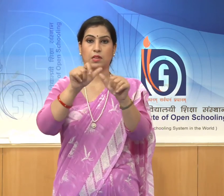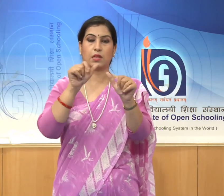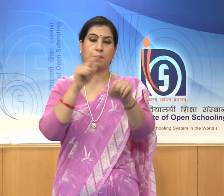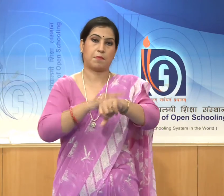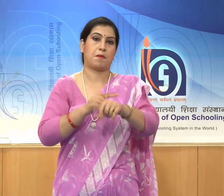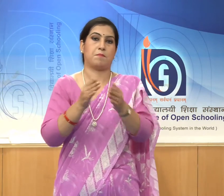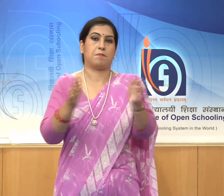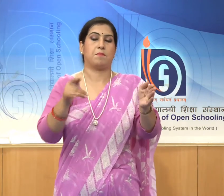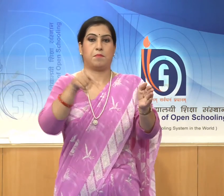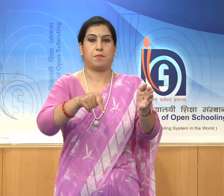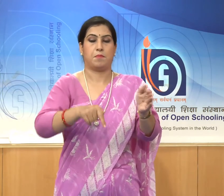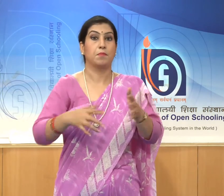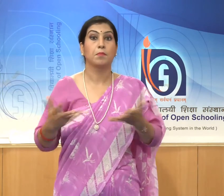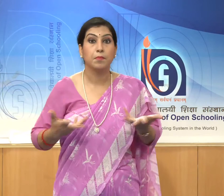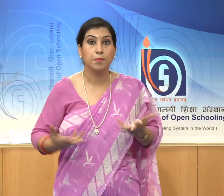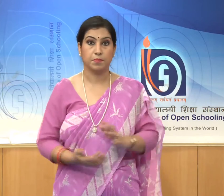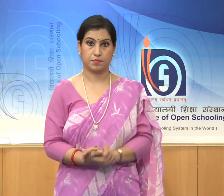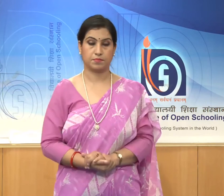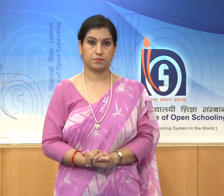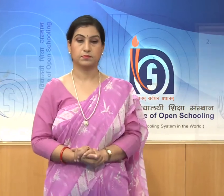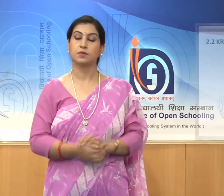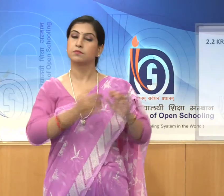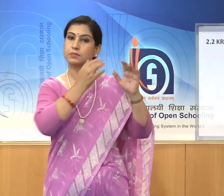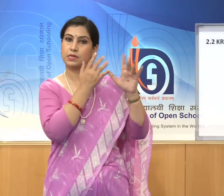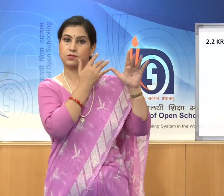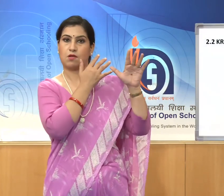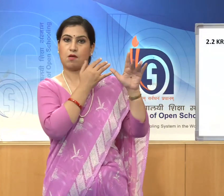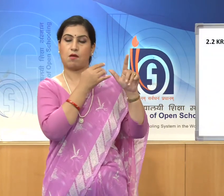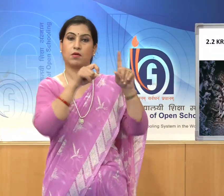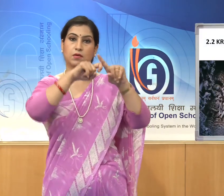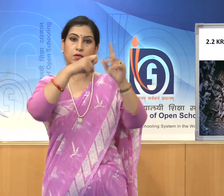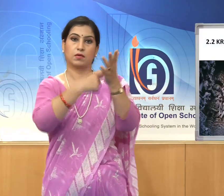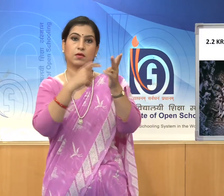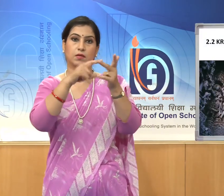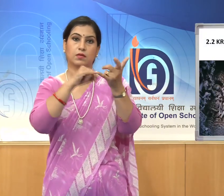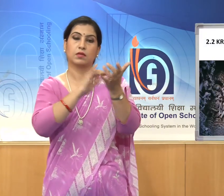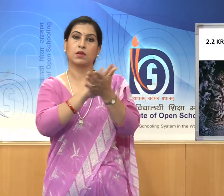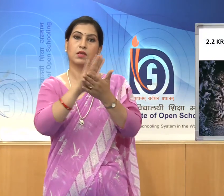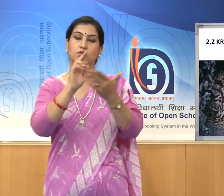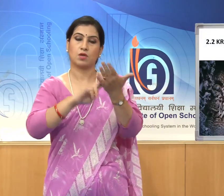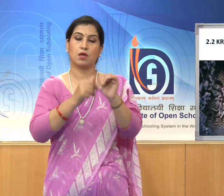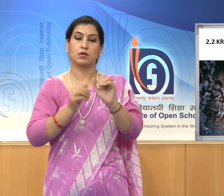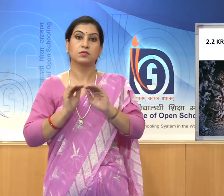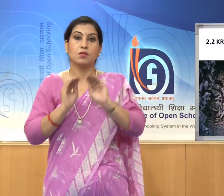This is Krishna supporting Mount